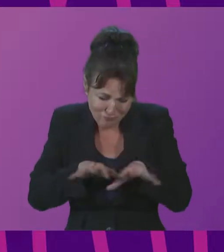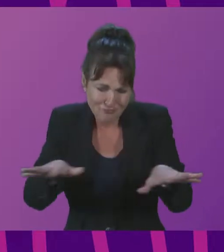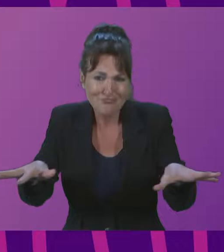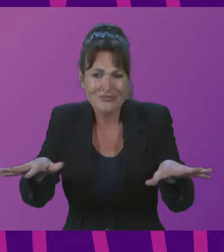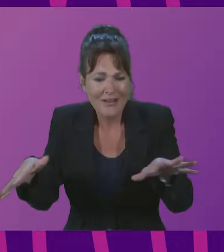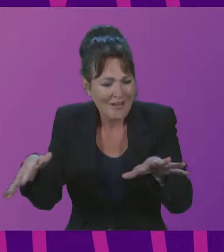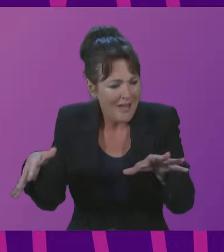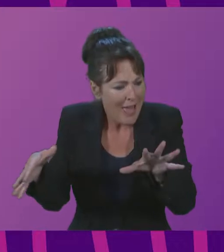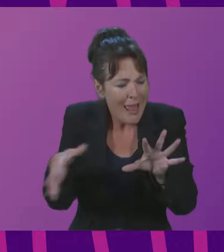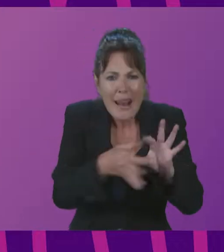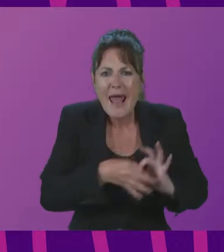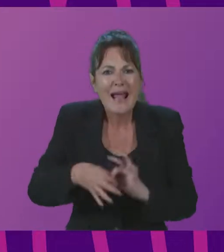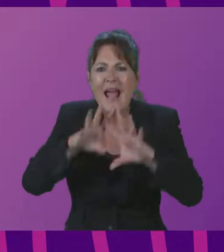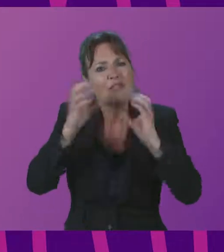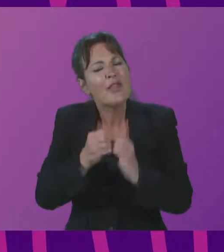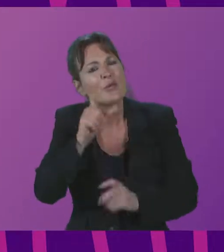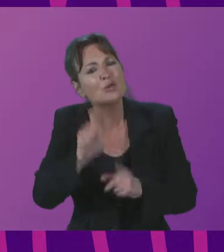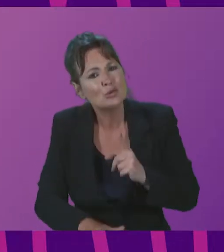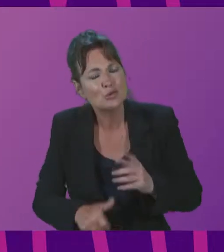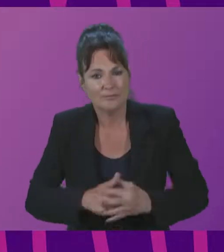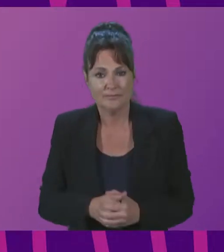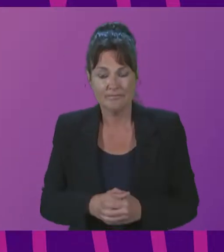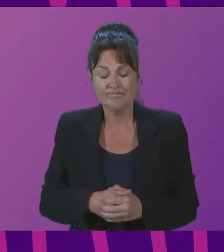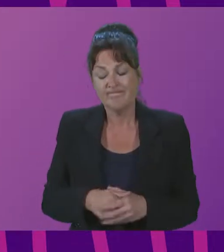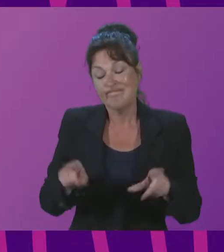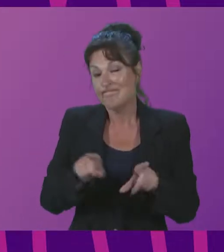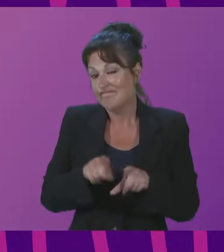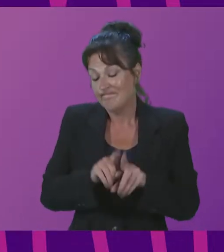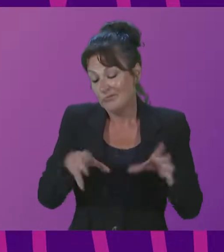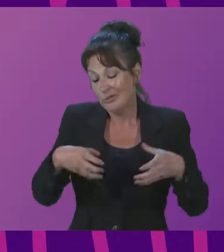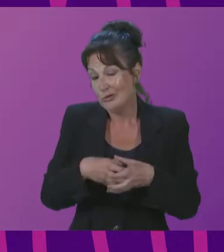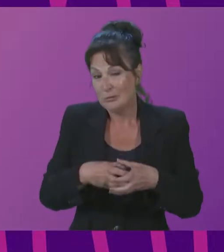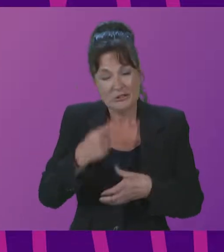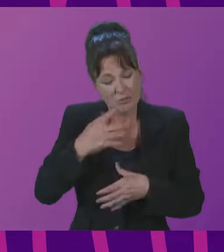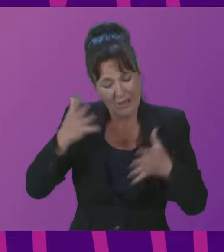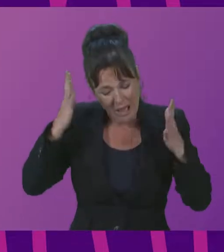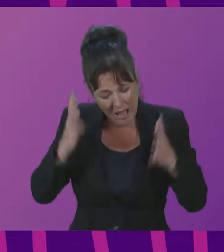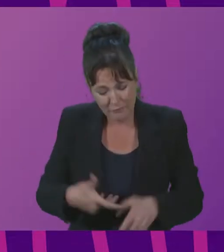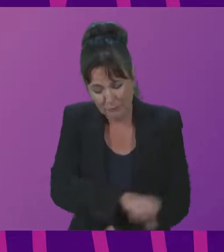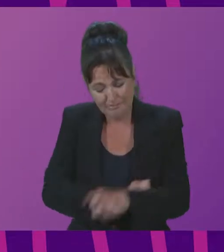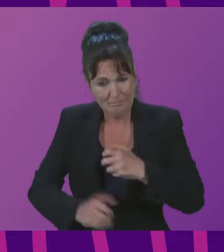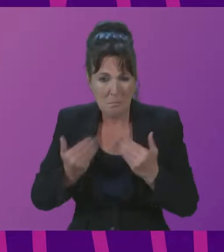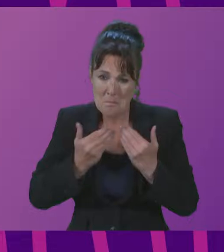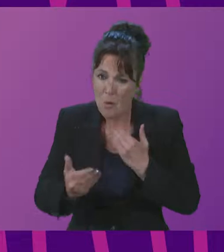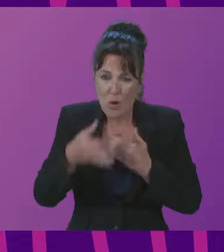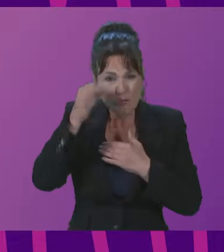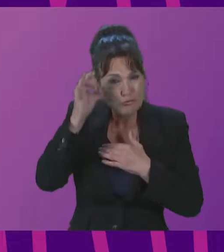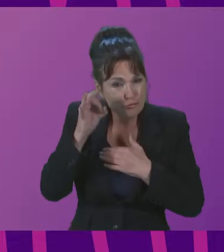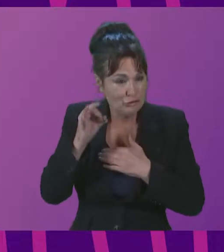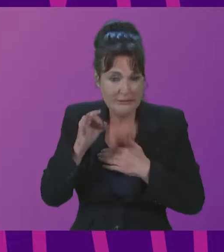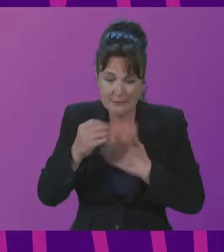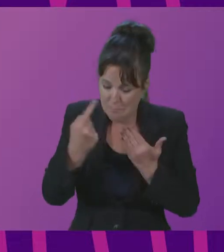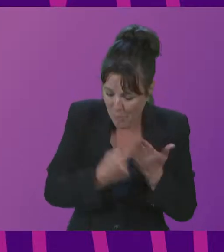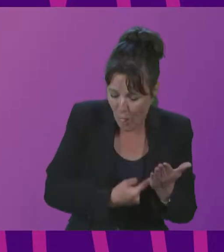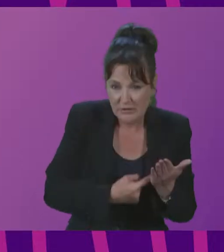from the creative sector to take action with a shared policy goal to do arts greener, whether that's by adaptation to reduce emissions or